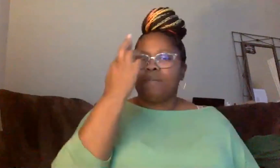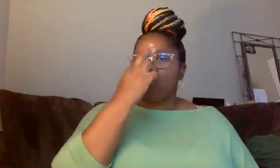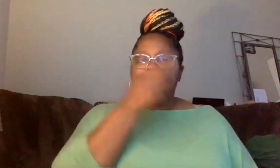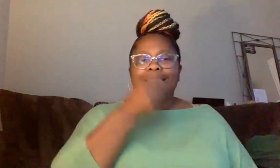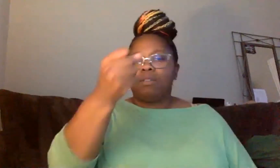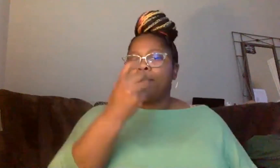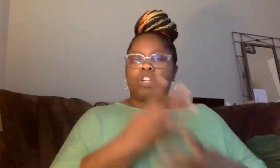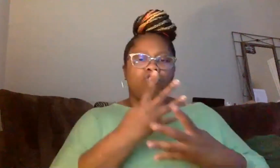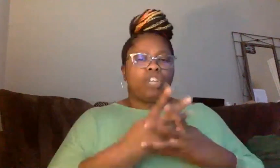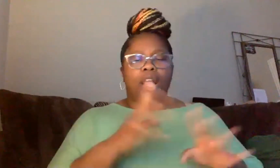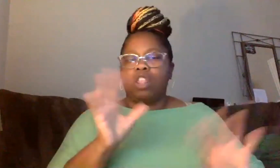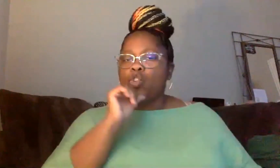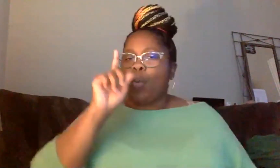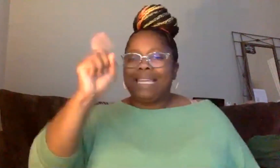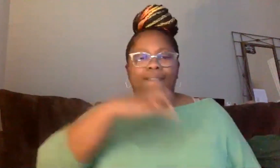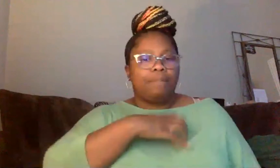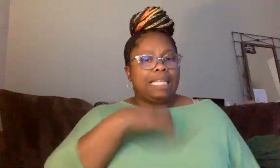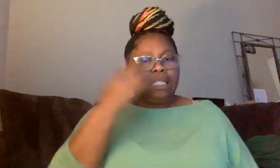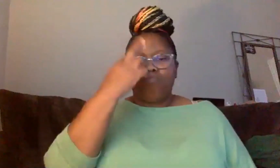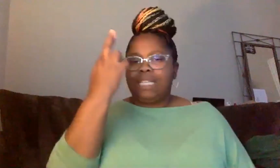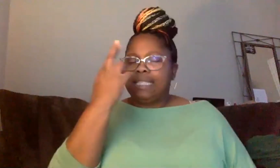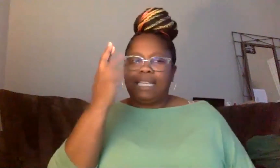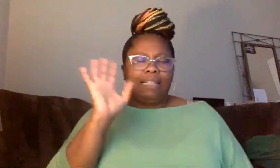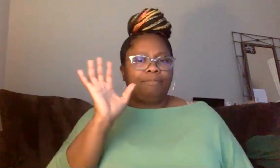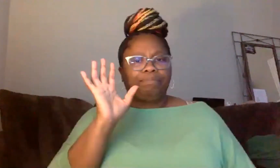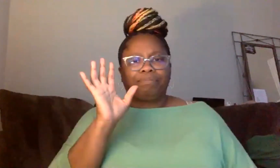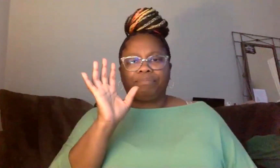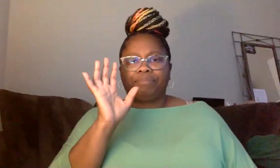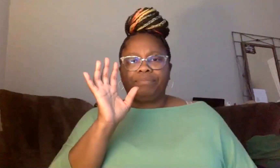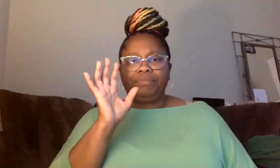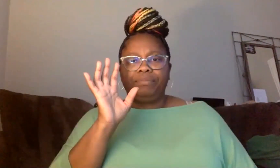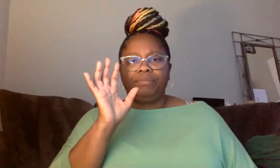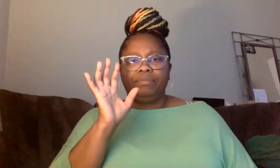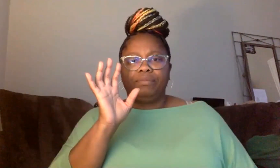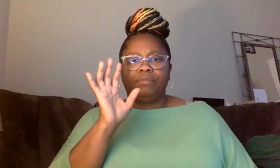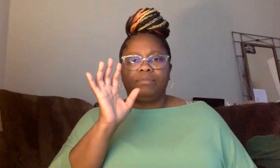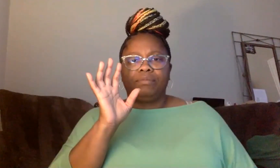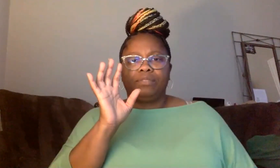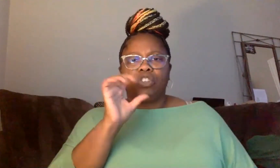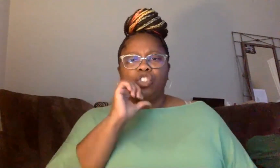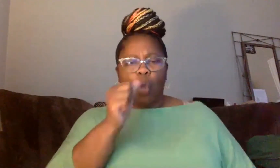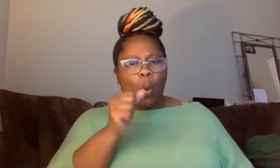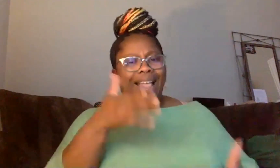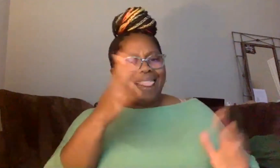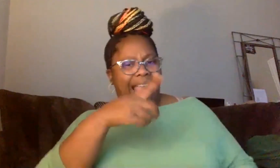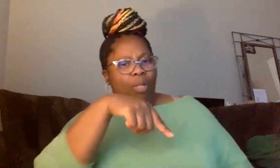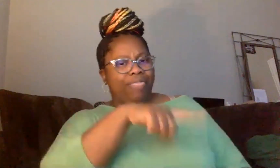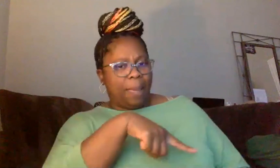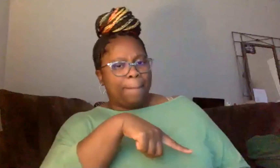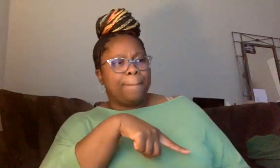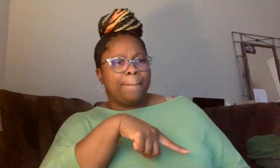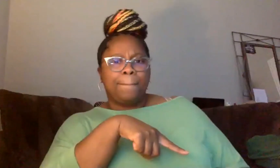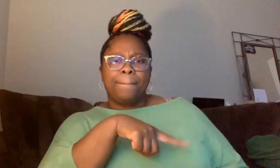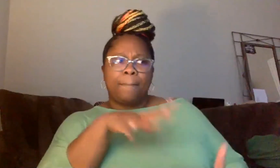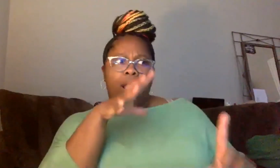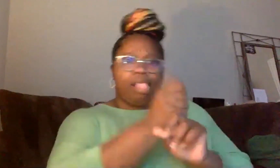give them a reason to, you know, don't, don't give them a reason to allow them, uh, to, to let you get within their grasp. Cause